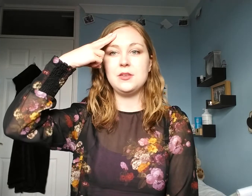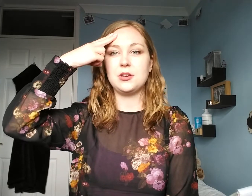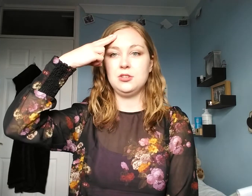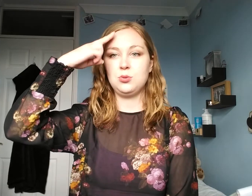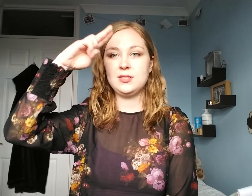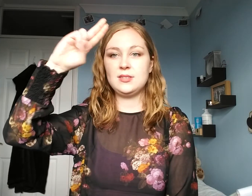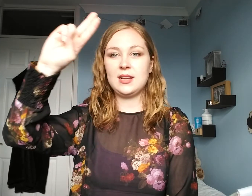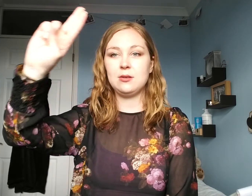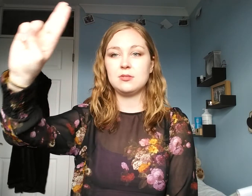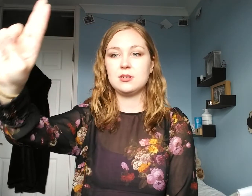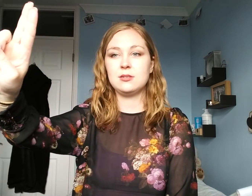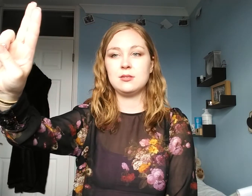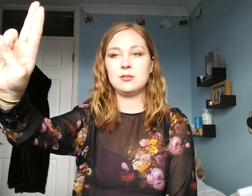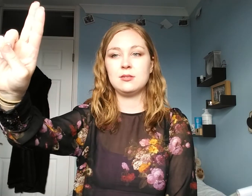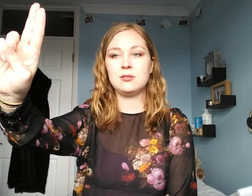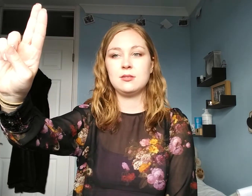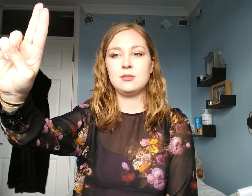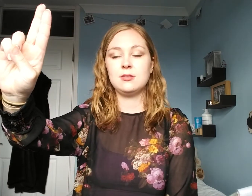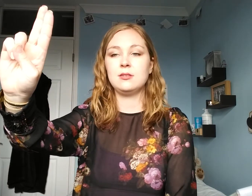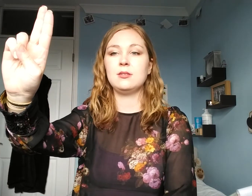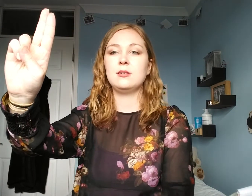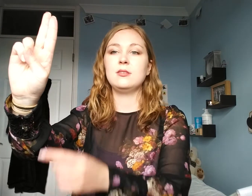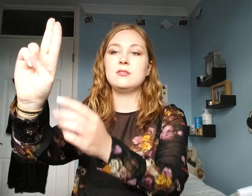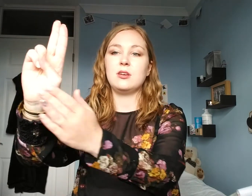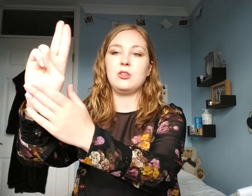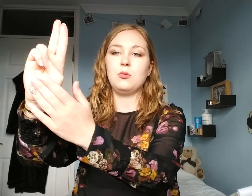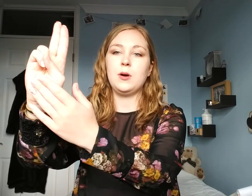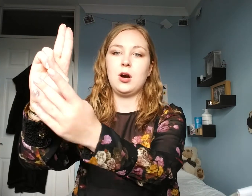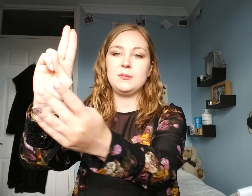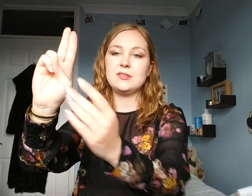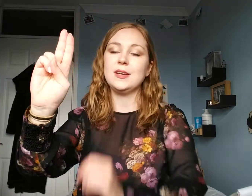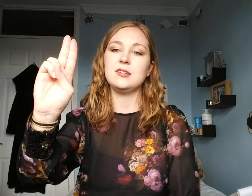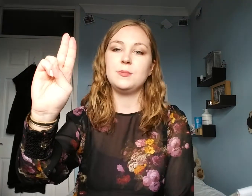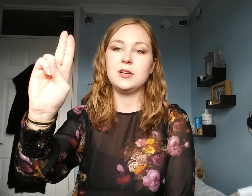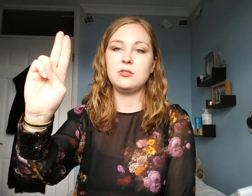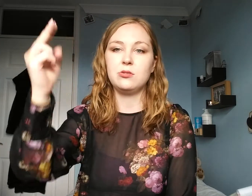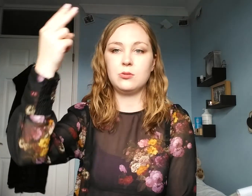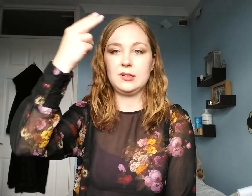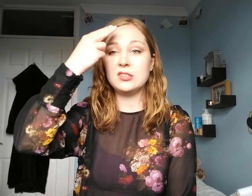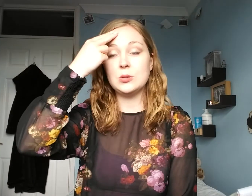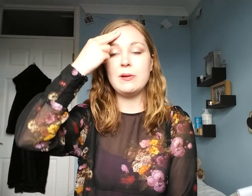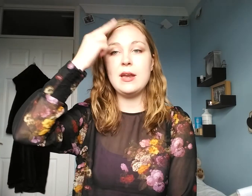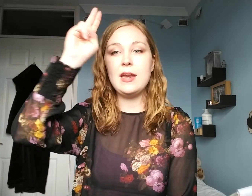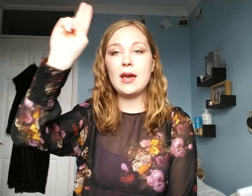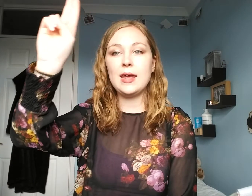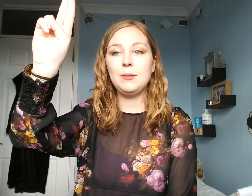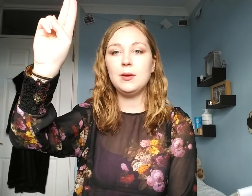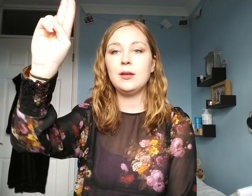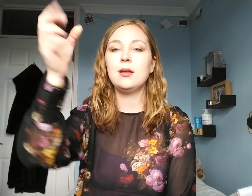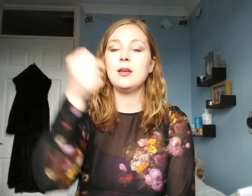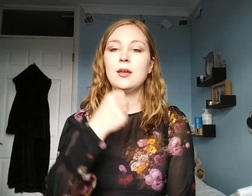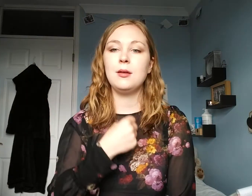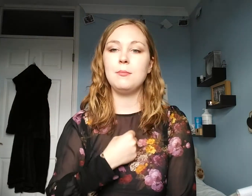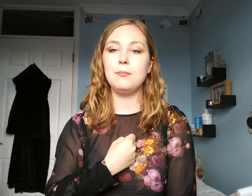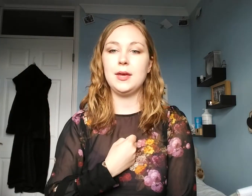then you're going to twist it out, so that your palm is facing the person you're talking to. Name, me.